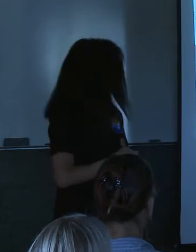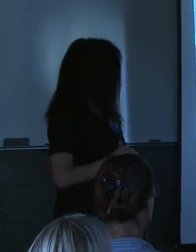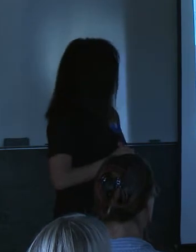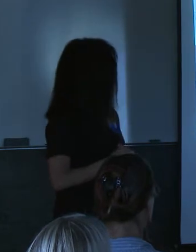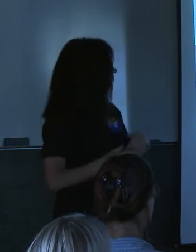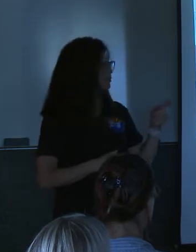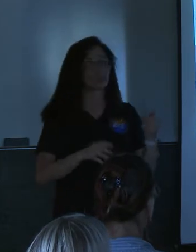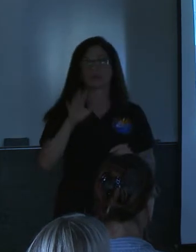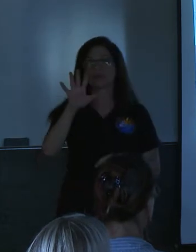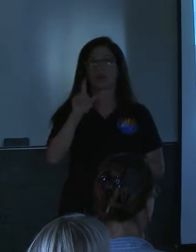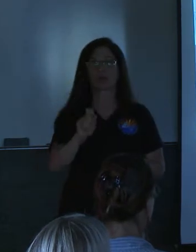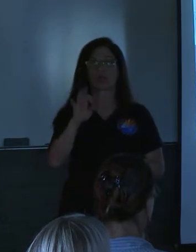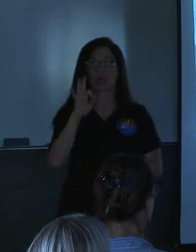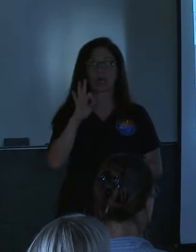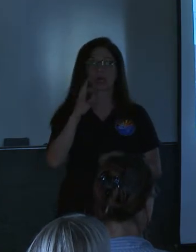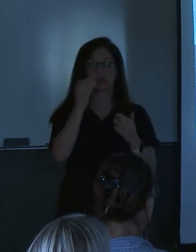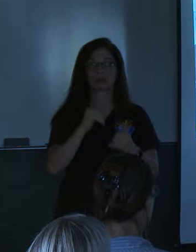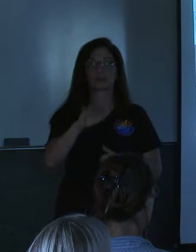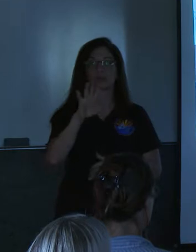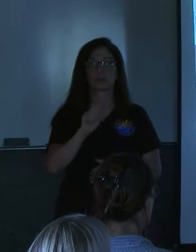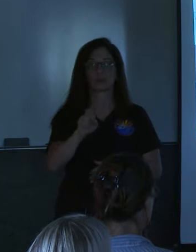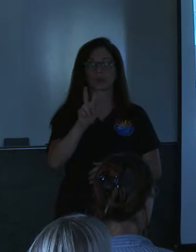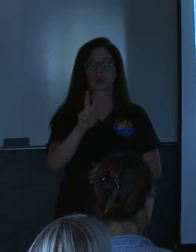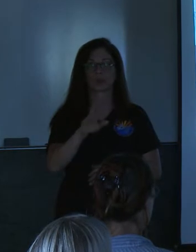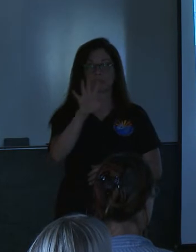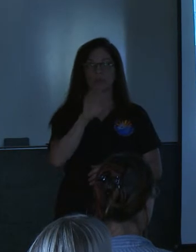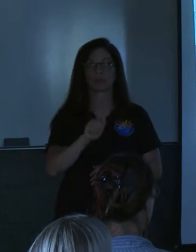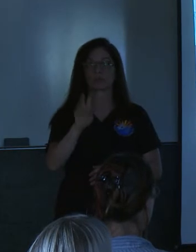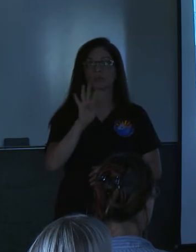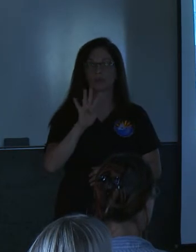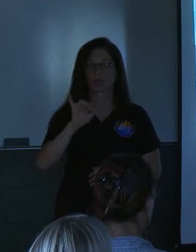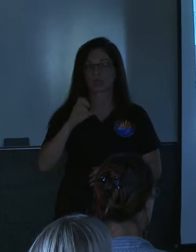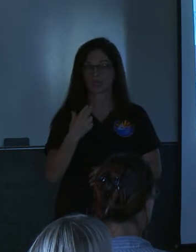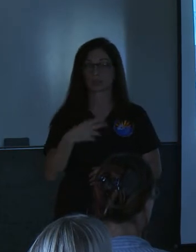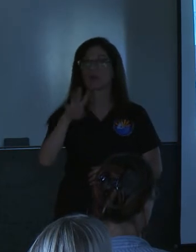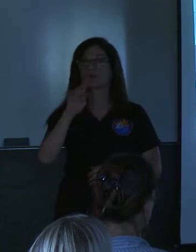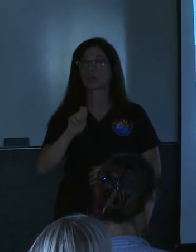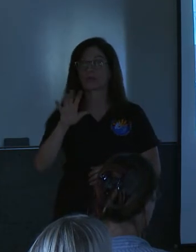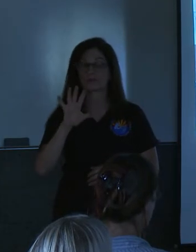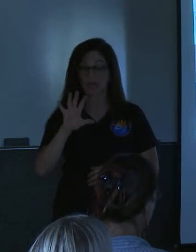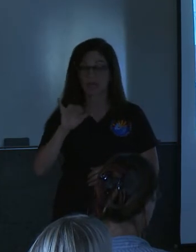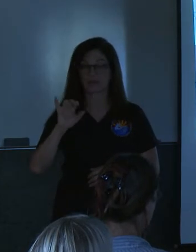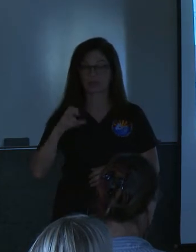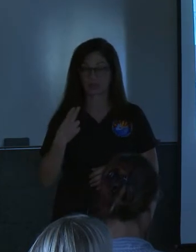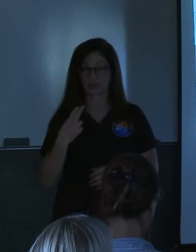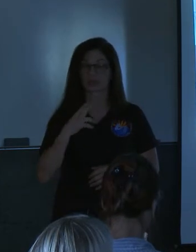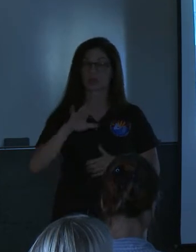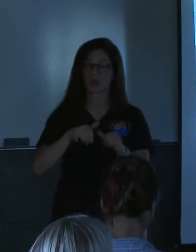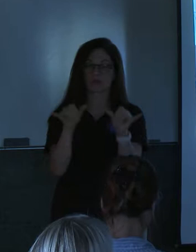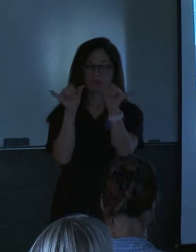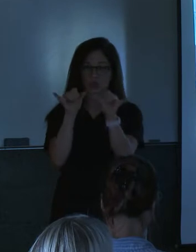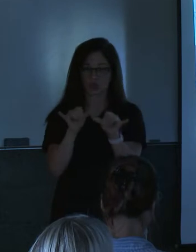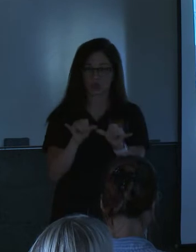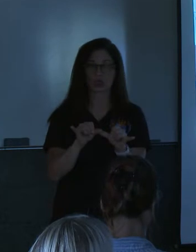.9 5.2 5.4 inches 4.5 inches all measured